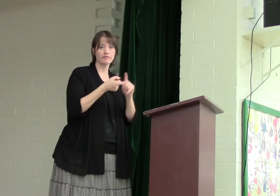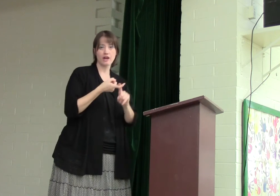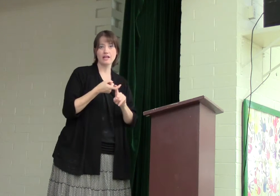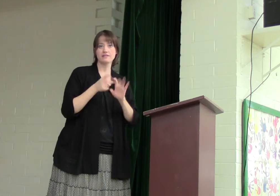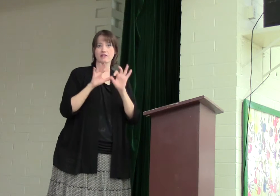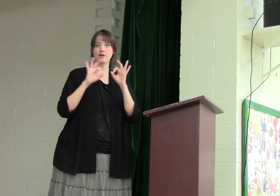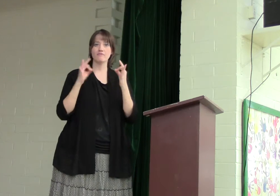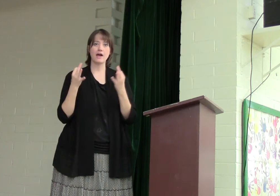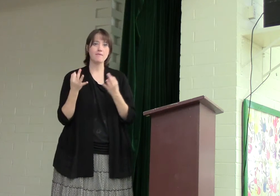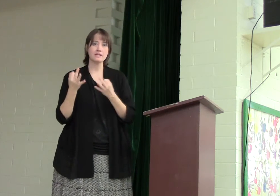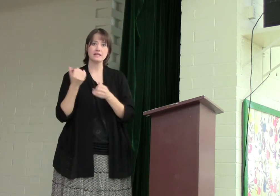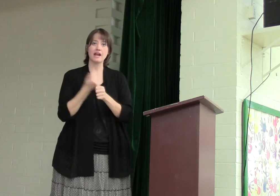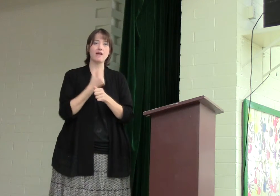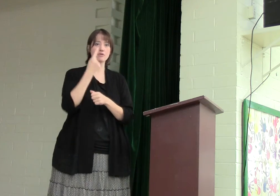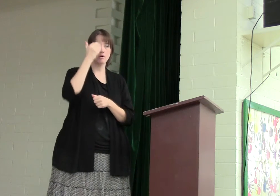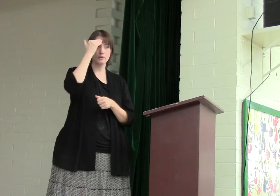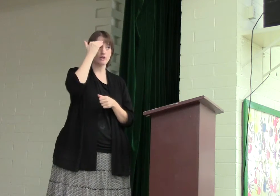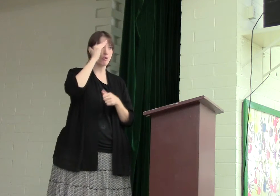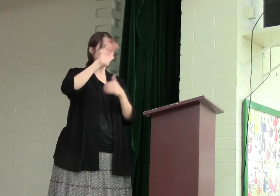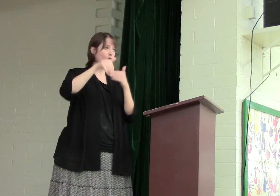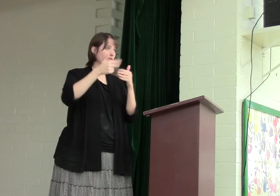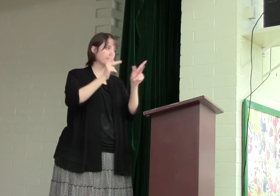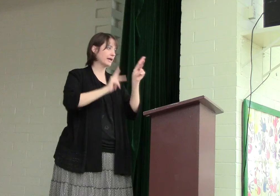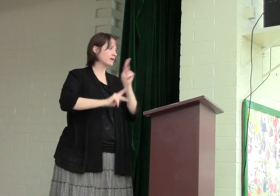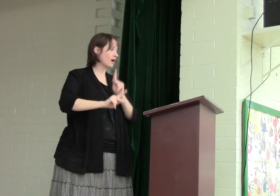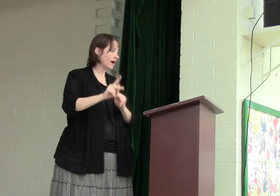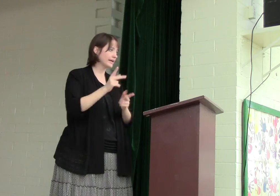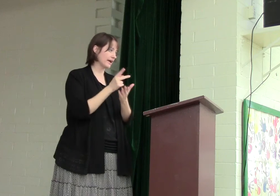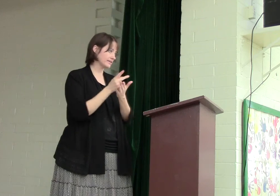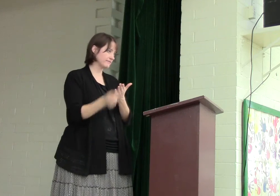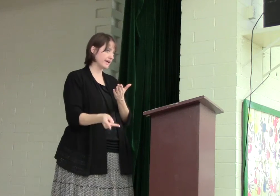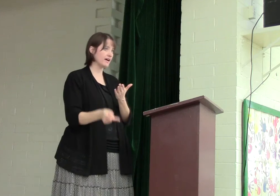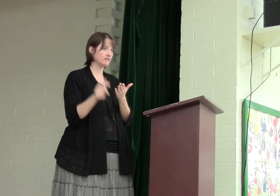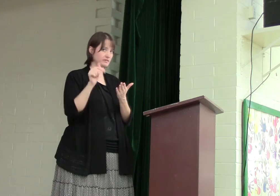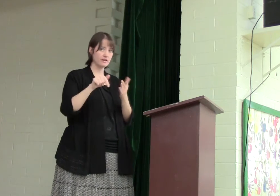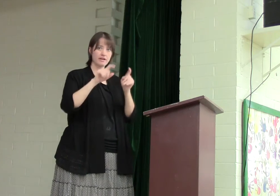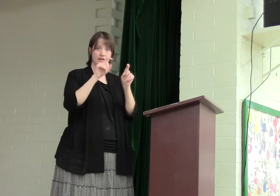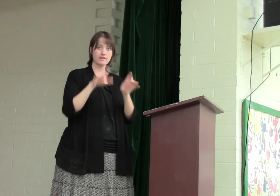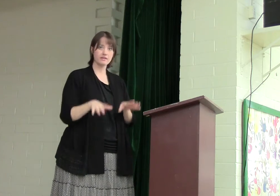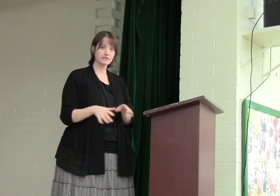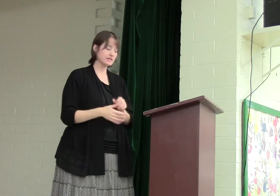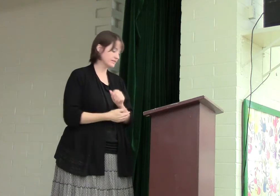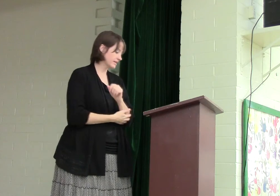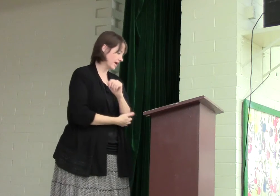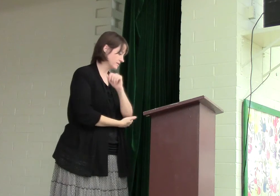friends and our families and everyone we know. All of mankind has failed this test.